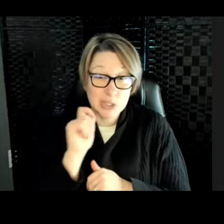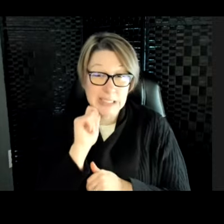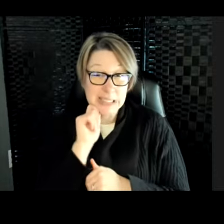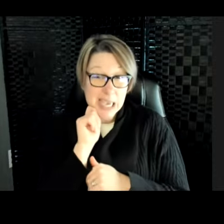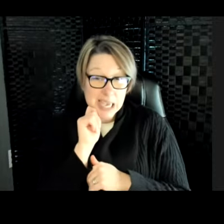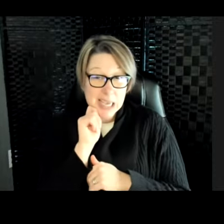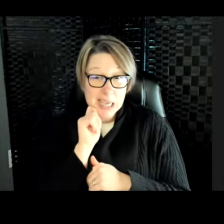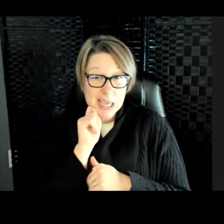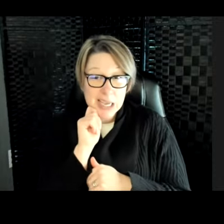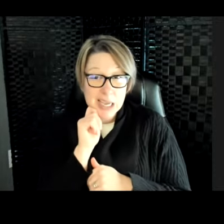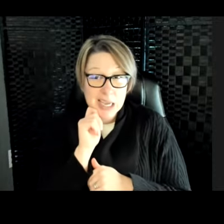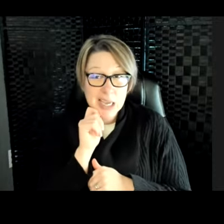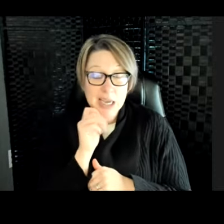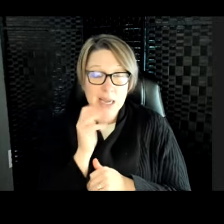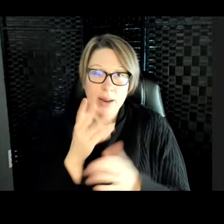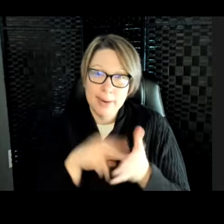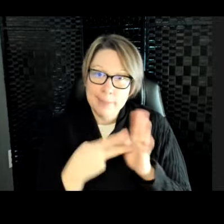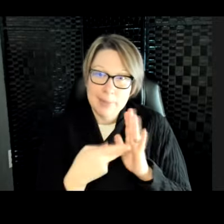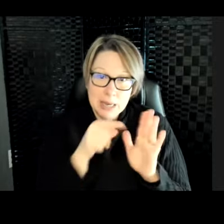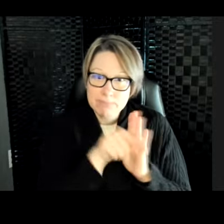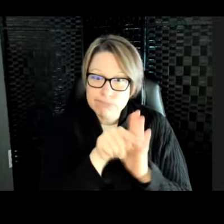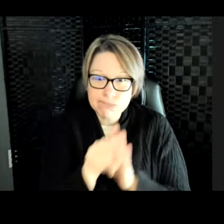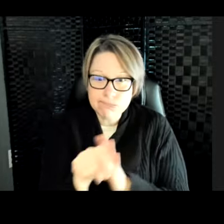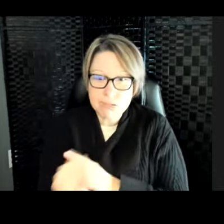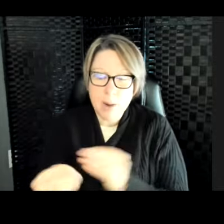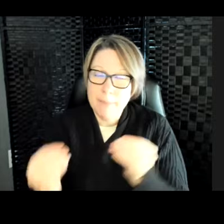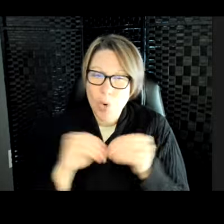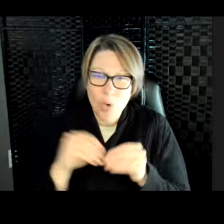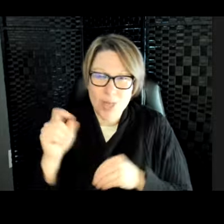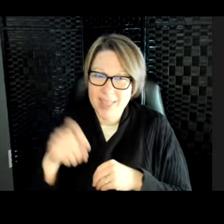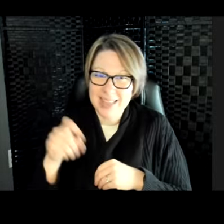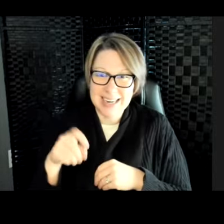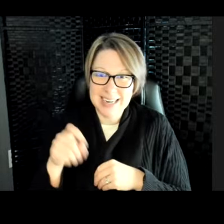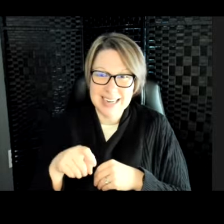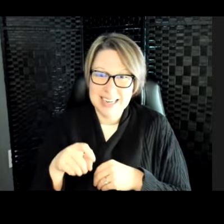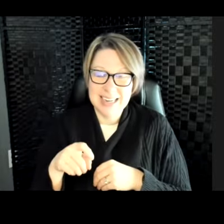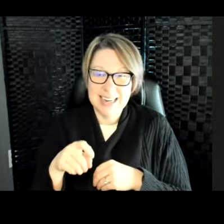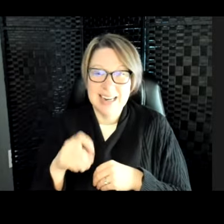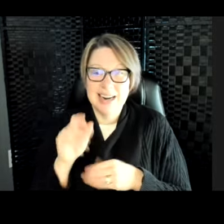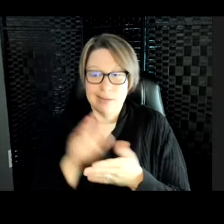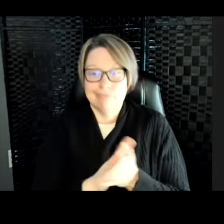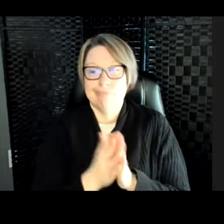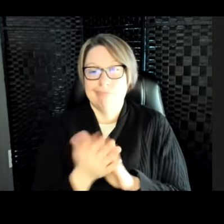way more than they need to, and they can end up making animals